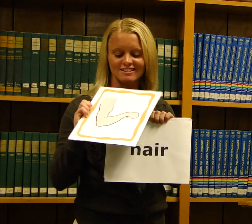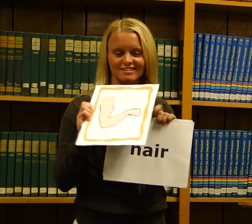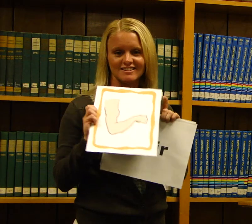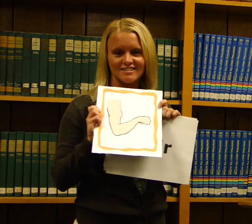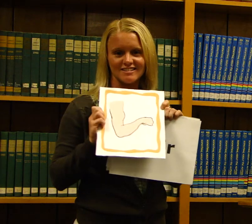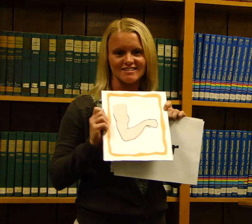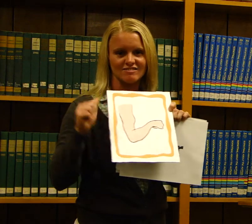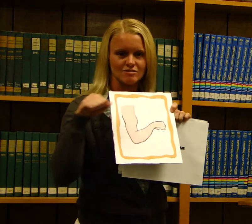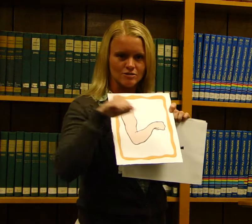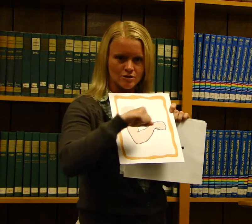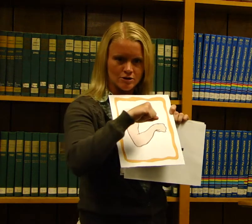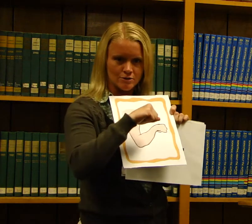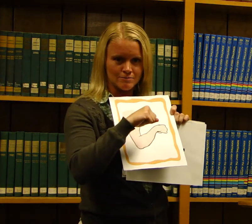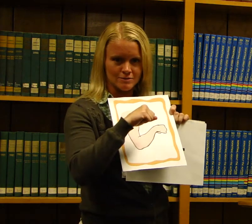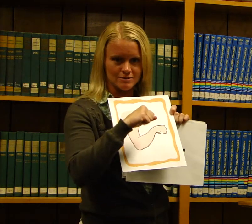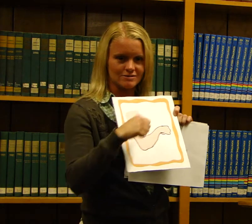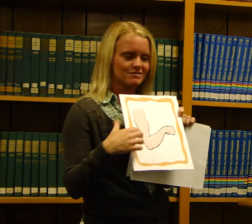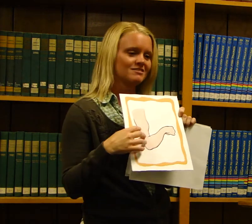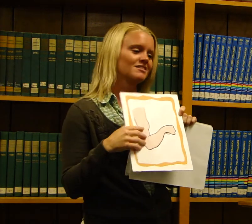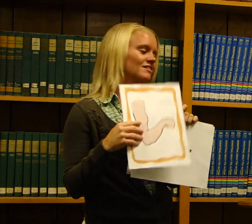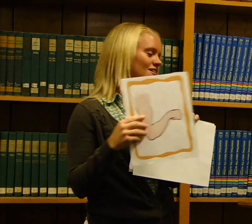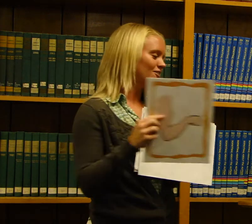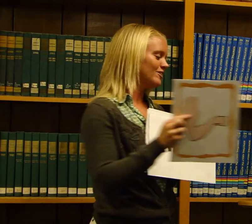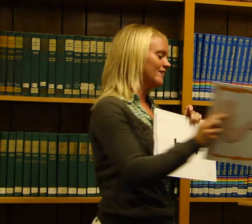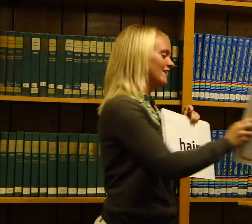arm? Arm. Okay!